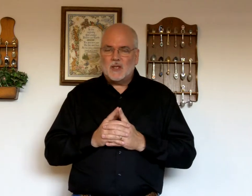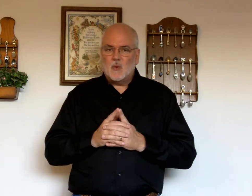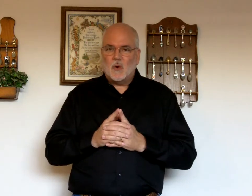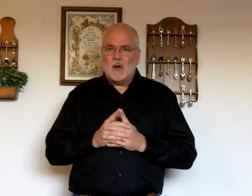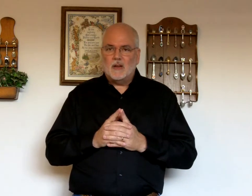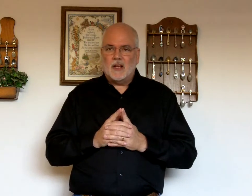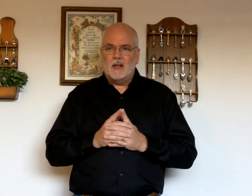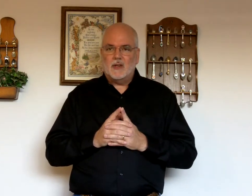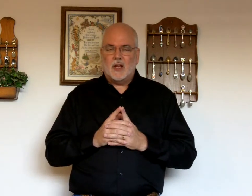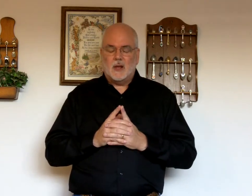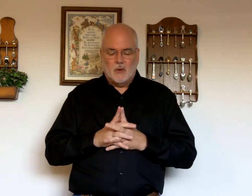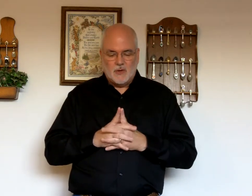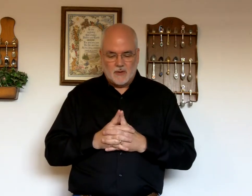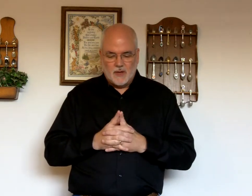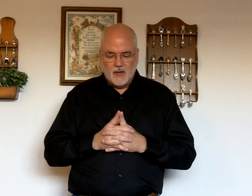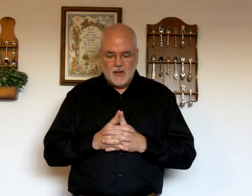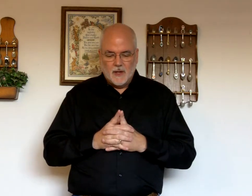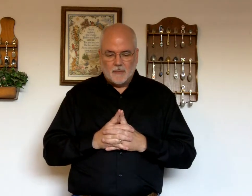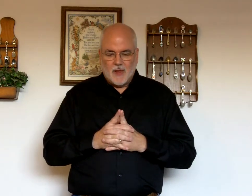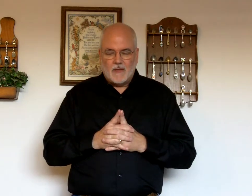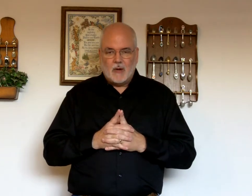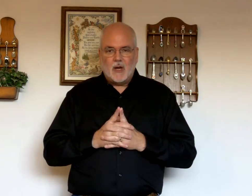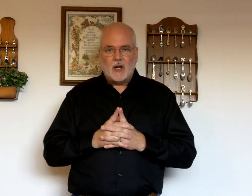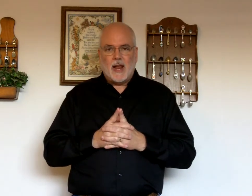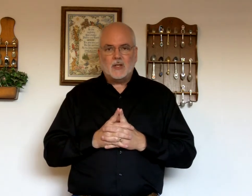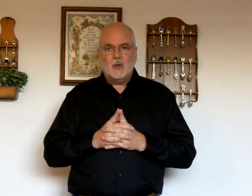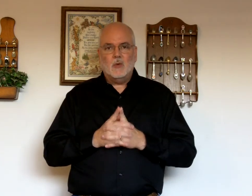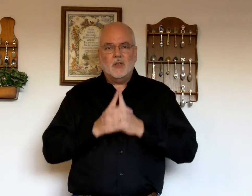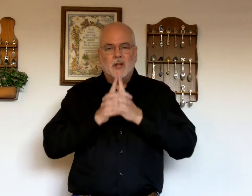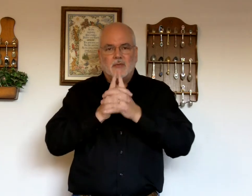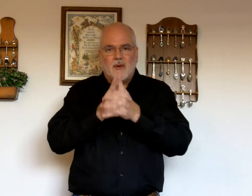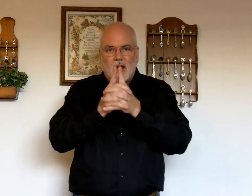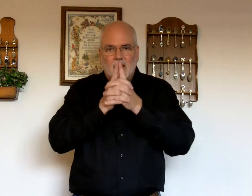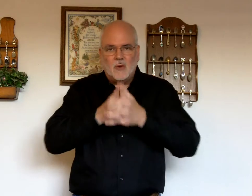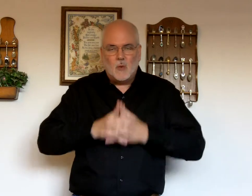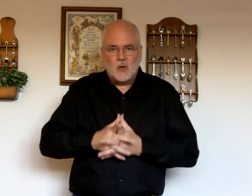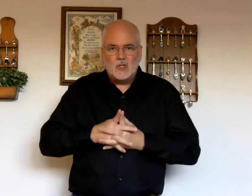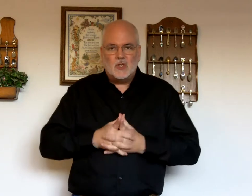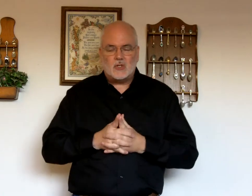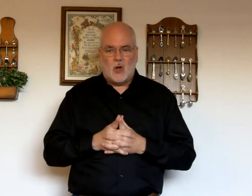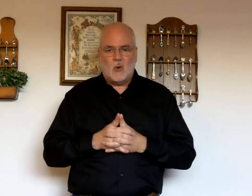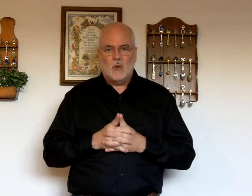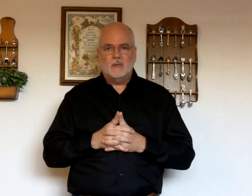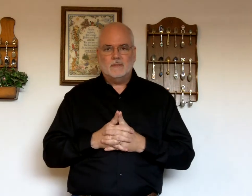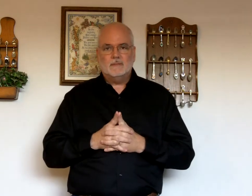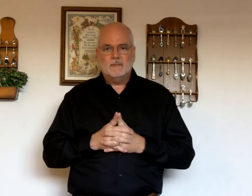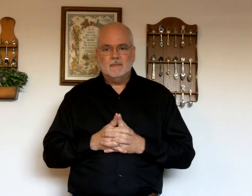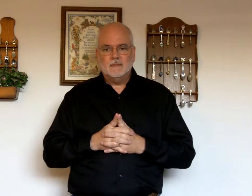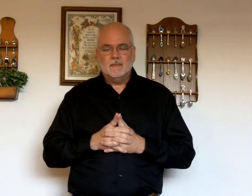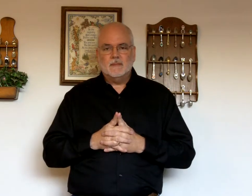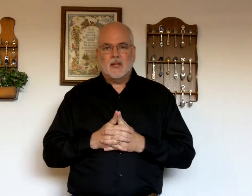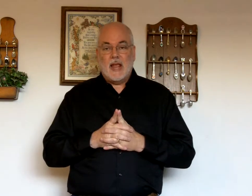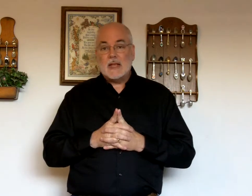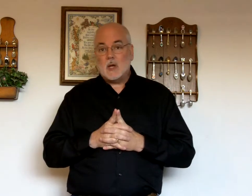word in the English language. If I were to ask you, define the word so, S-O,